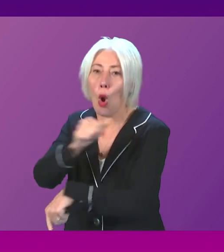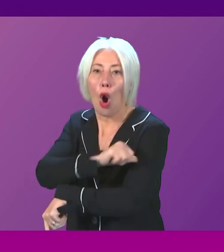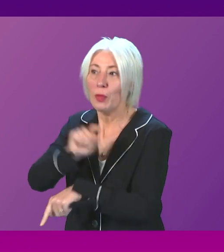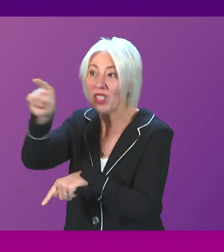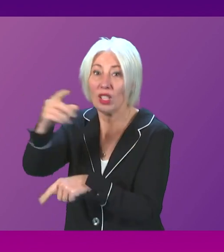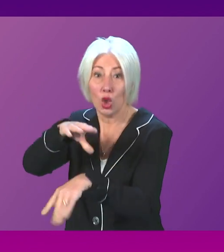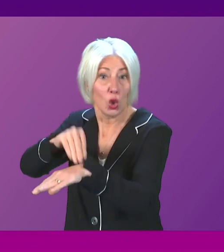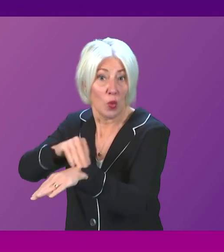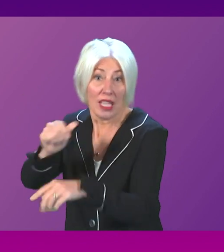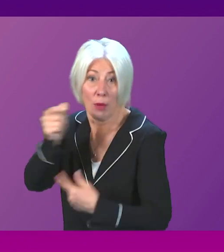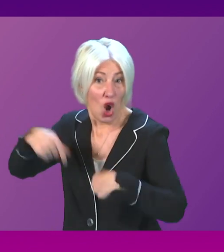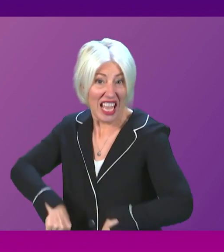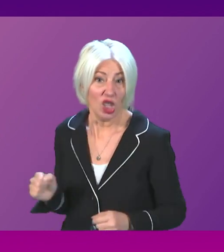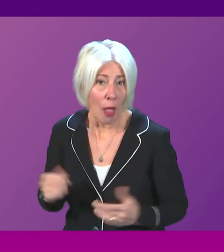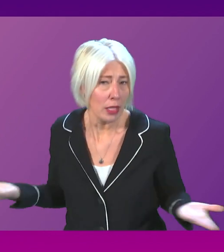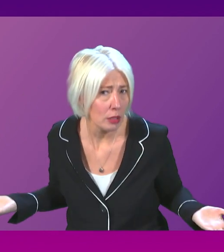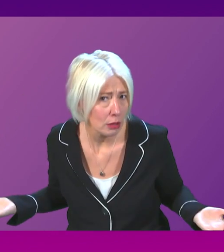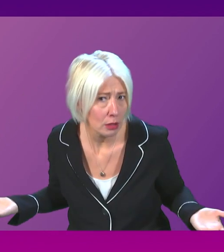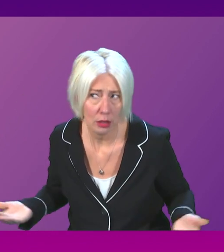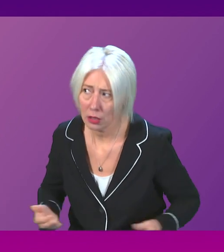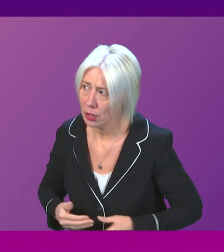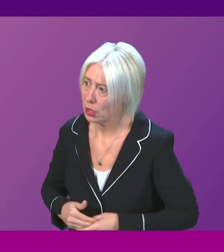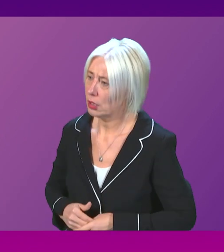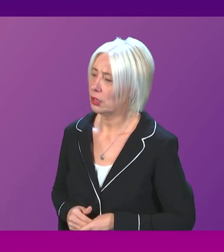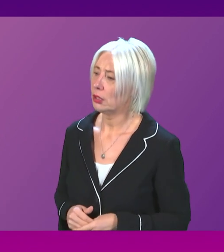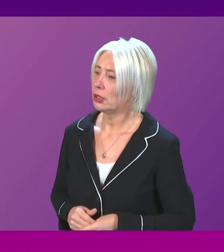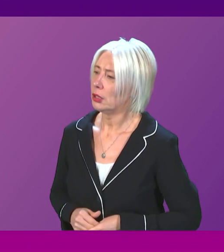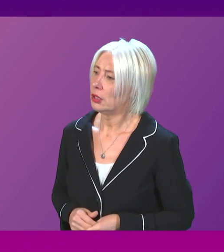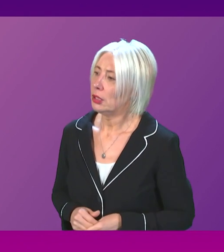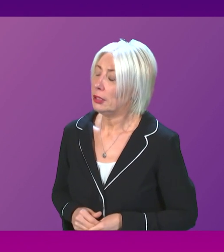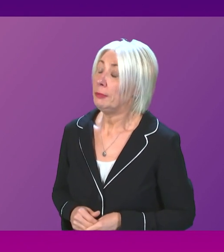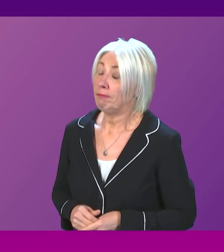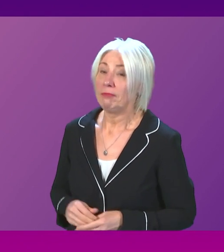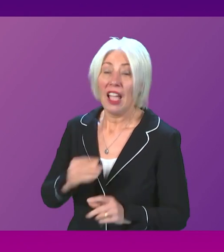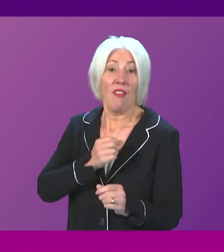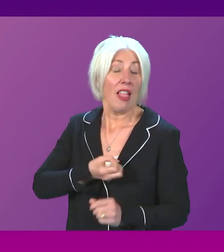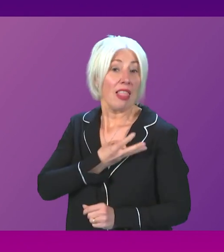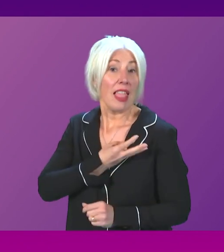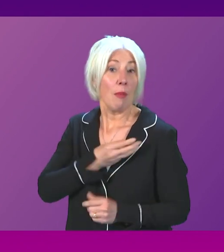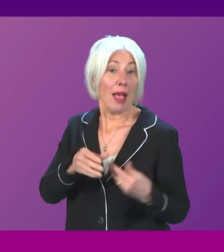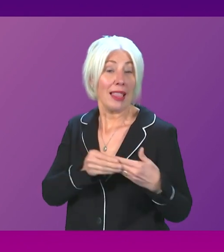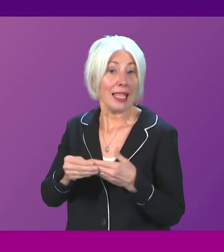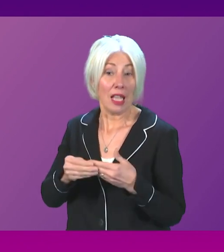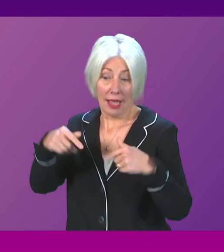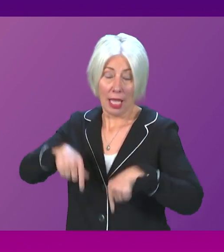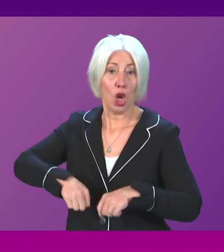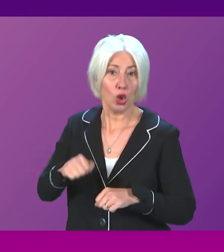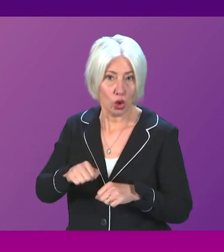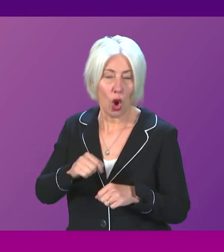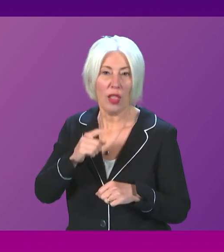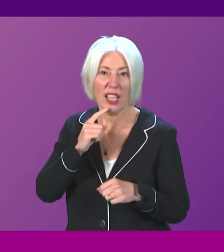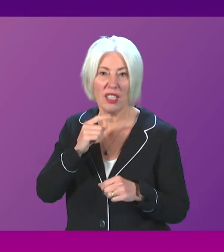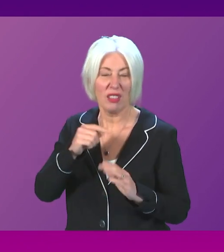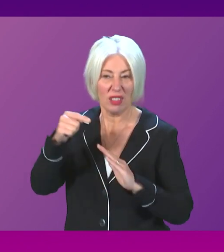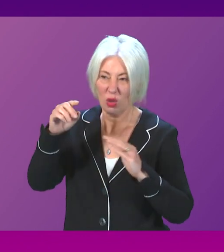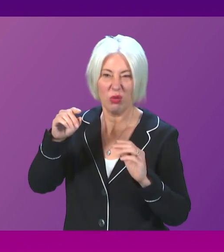Scotland? First Minister. Well, if we have a Labour leader in Scotland reduced to talking down